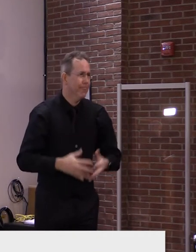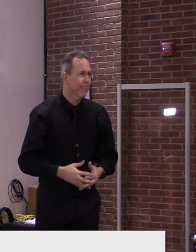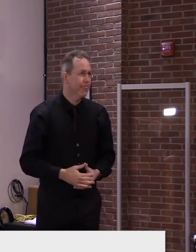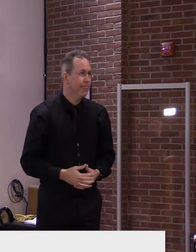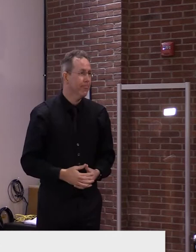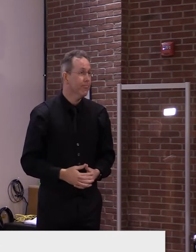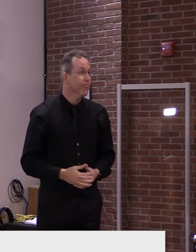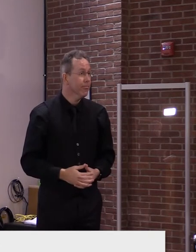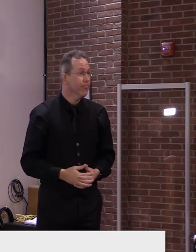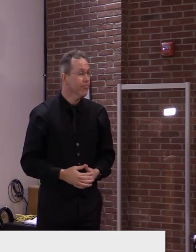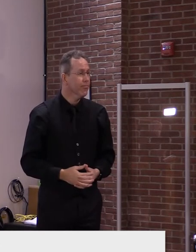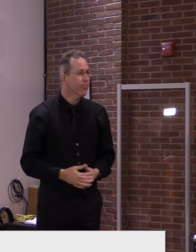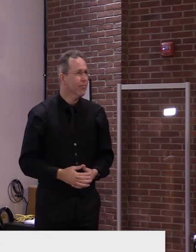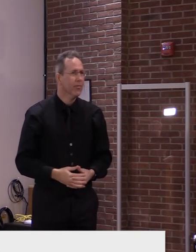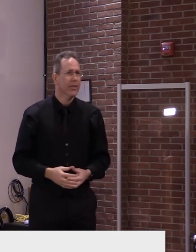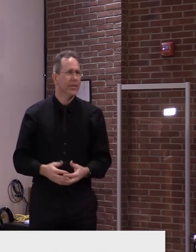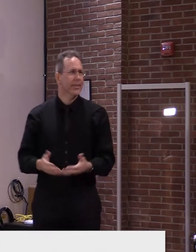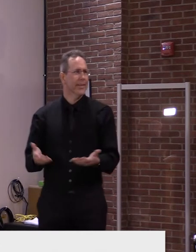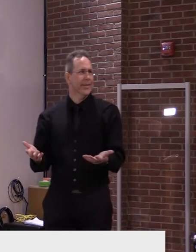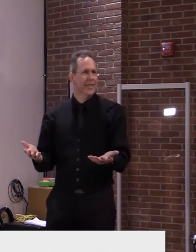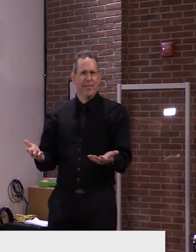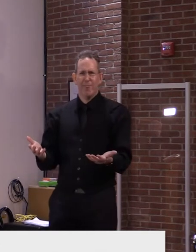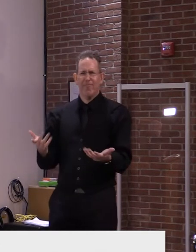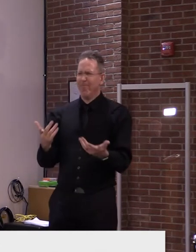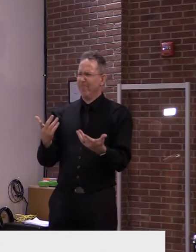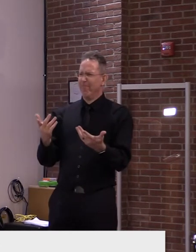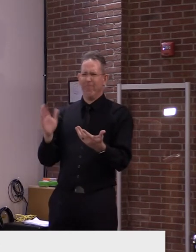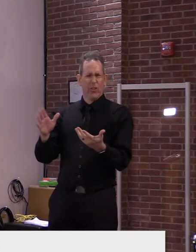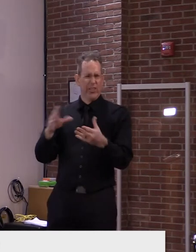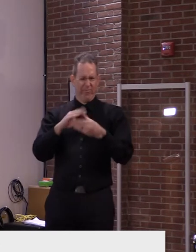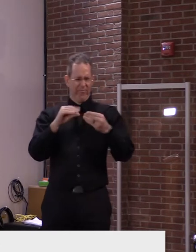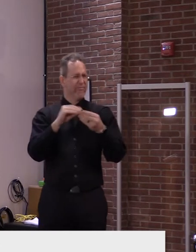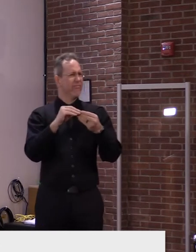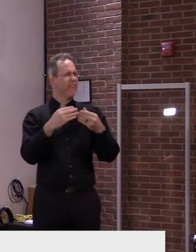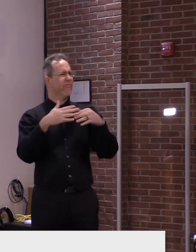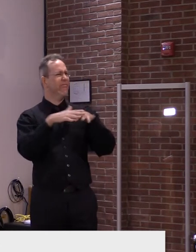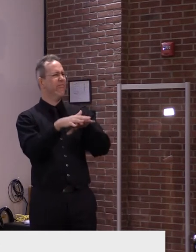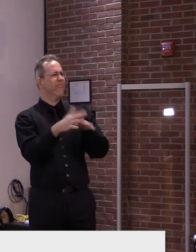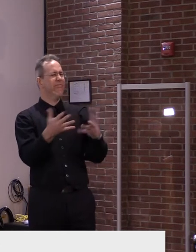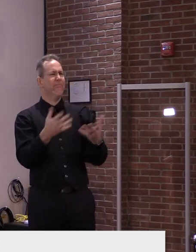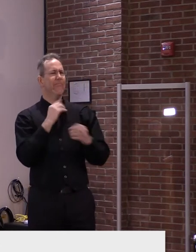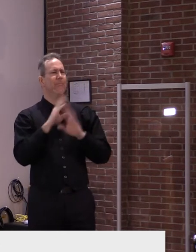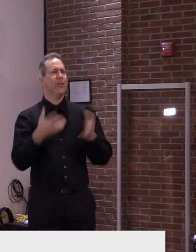And just to follow up, I don't have any specific information on South Harrow either.